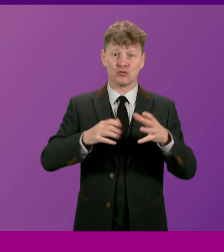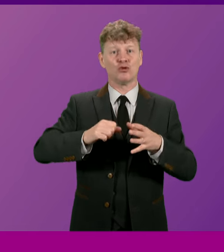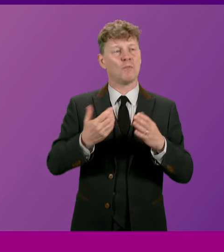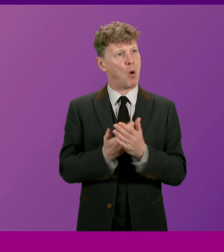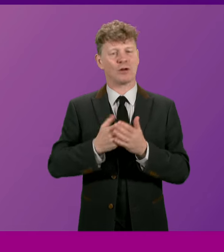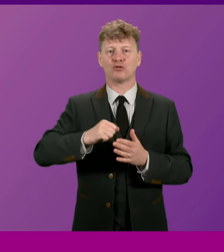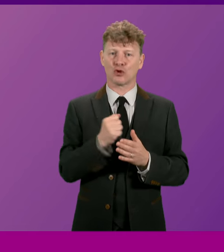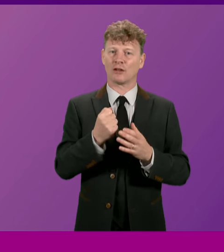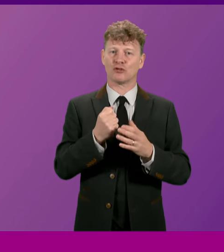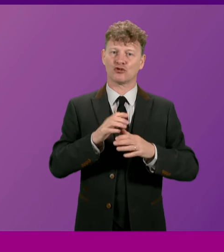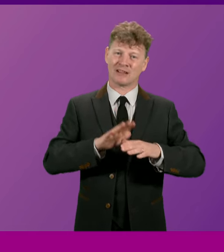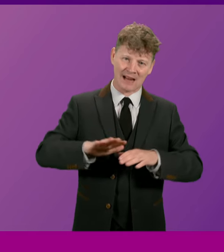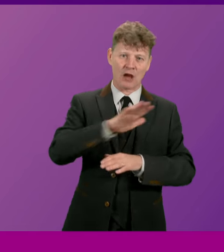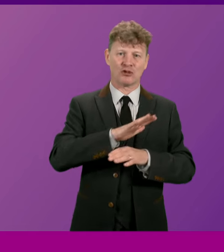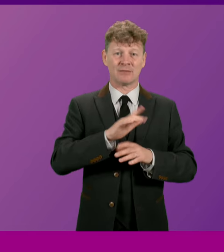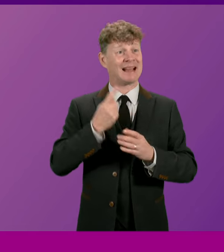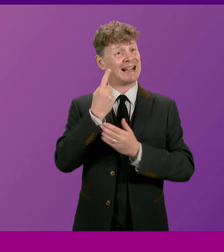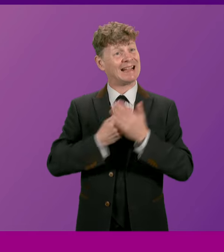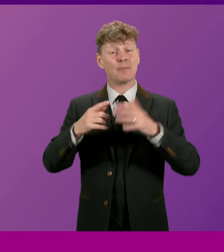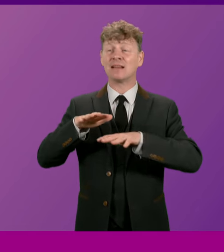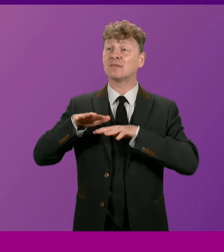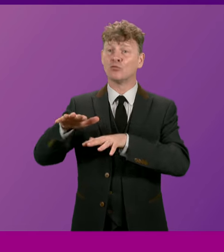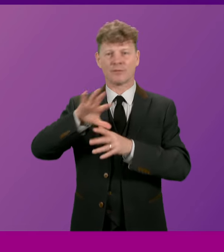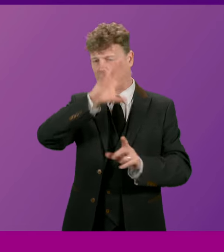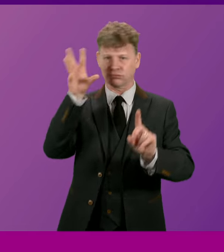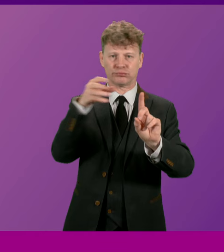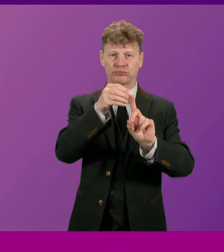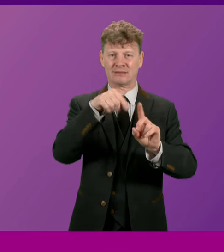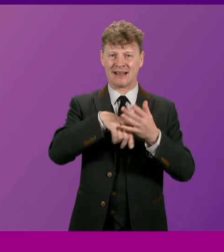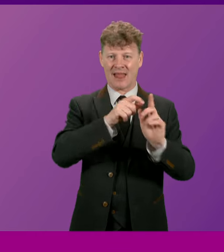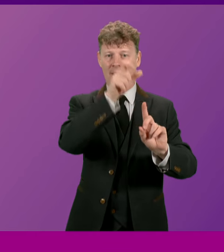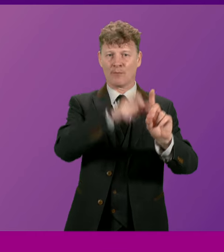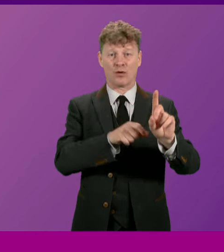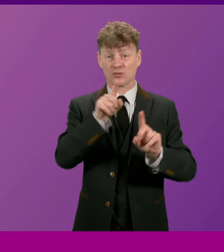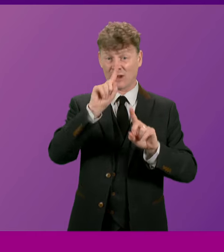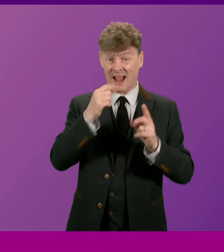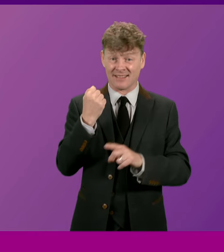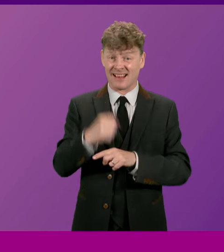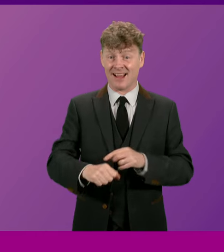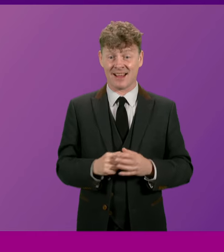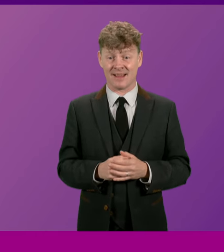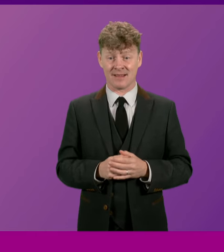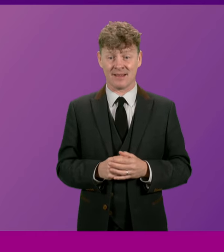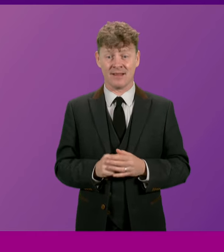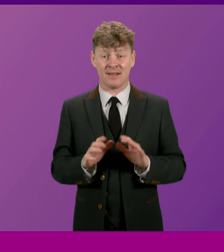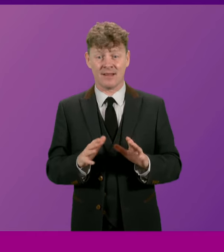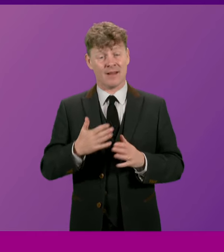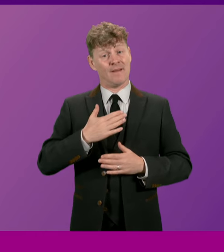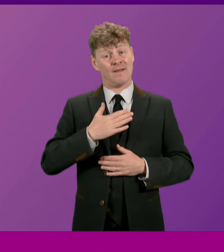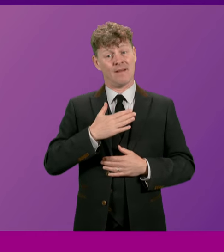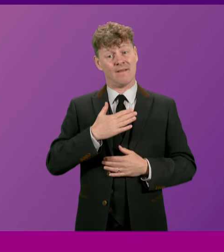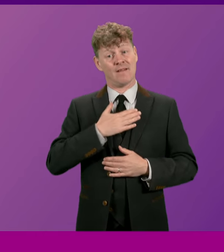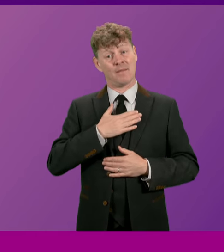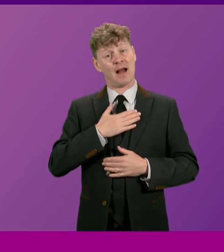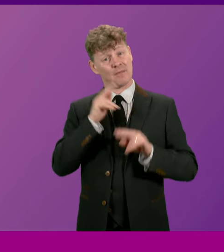personified the independence movement of his age. And those facts cannot be denied. And from a unionist perspective,